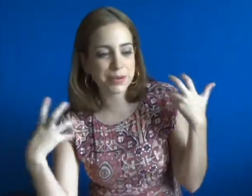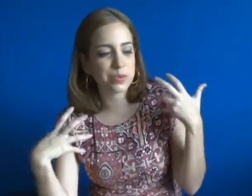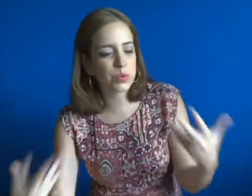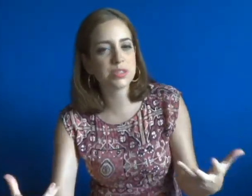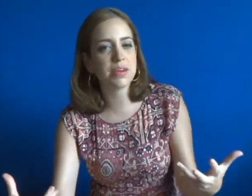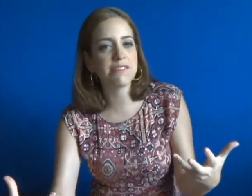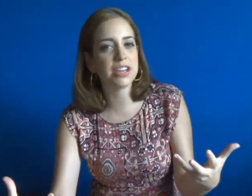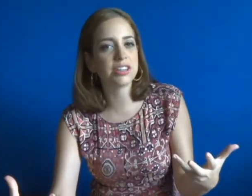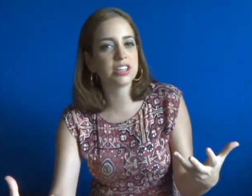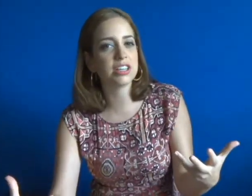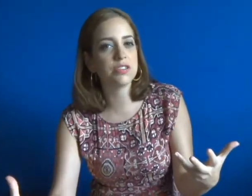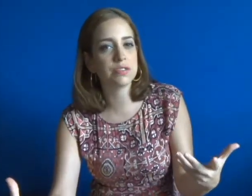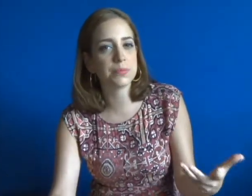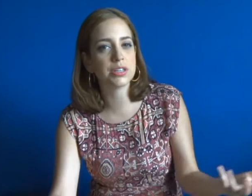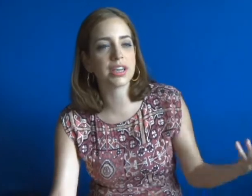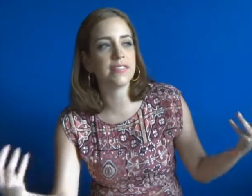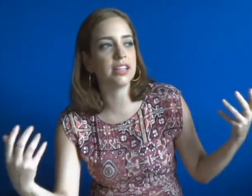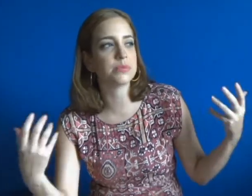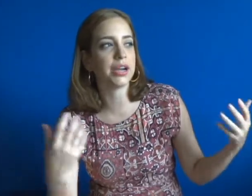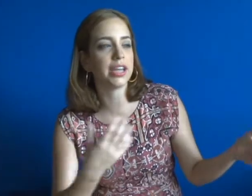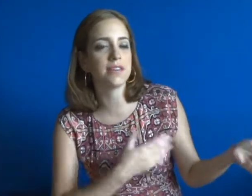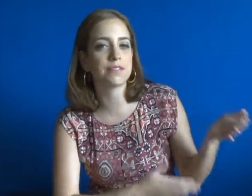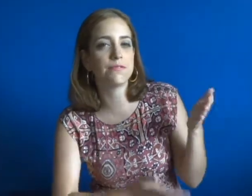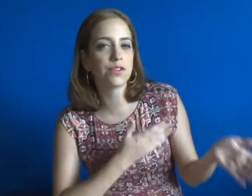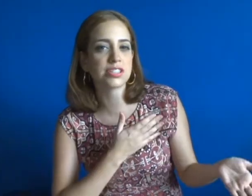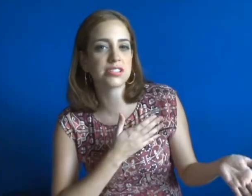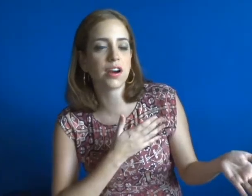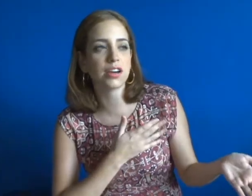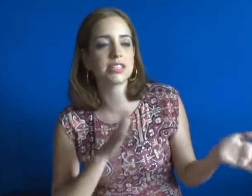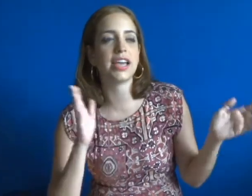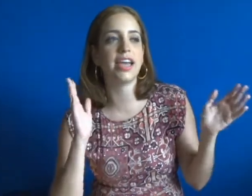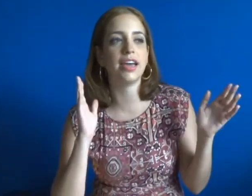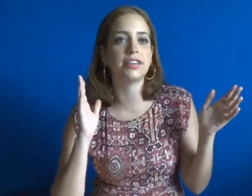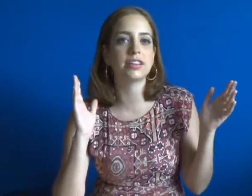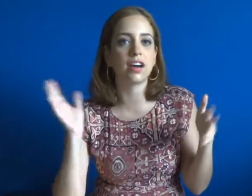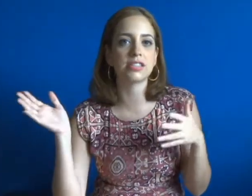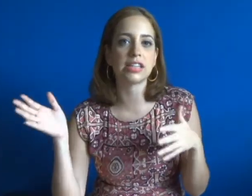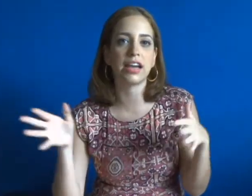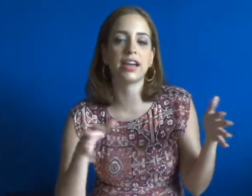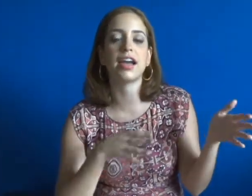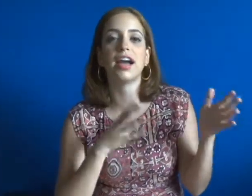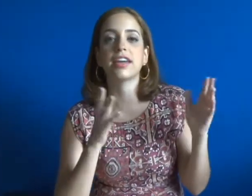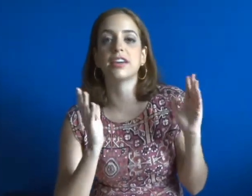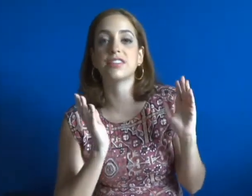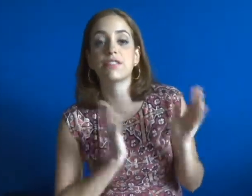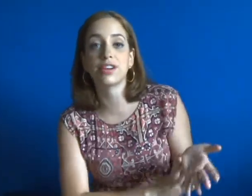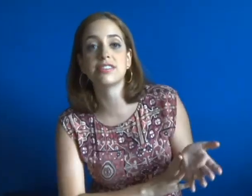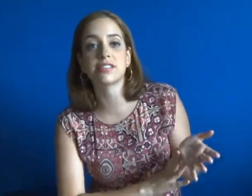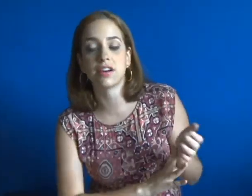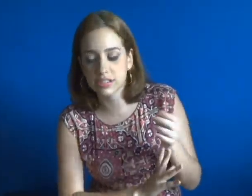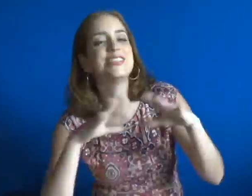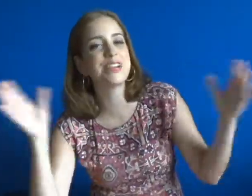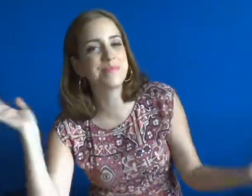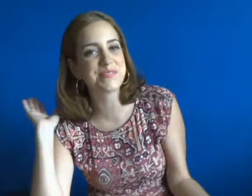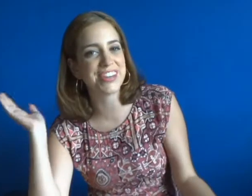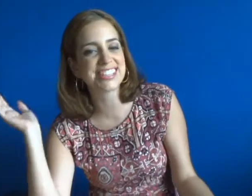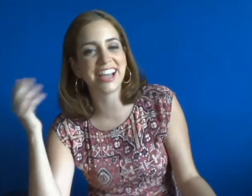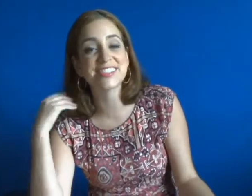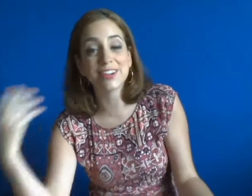but it wasn't my favorite Colleen Hoover book and that's why I gave it 4 stars. And The God's Lie, I gave it 3 stars. During Bookmask I was